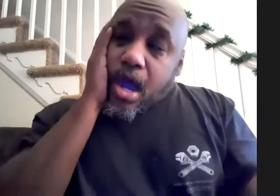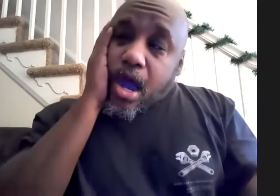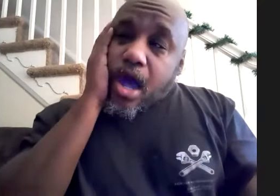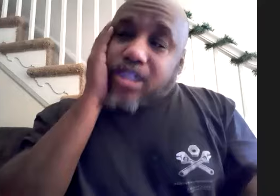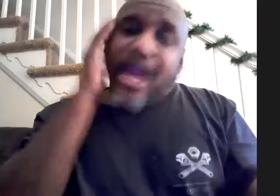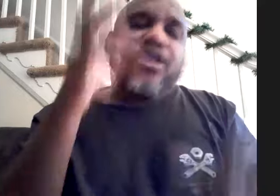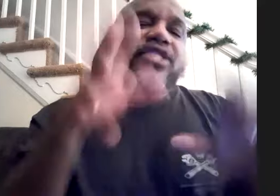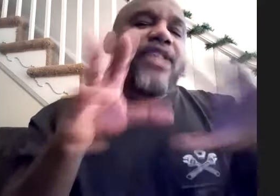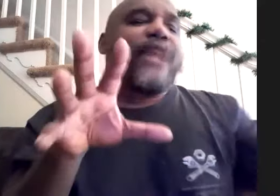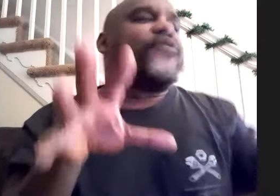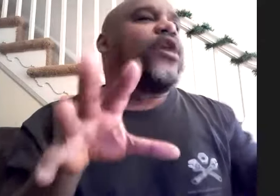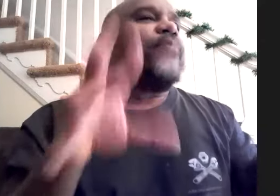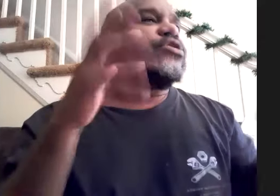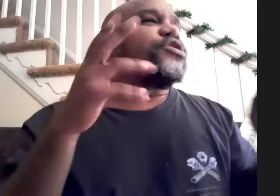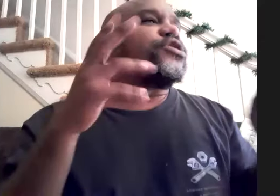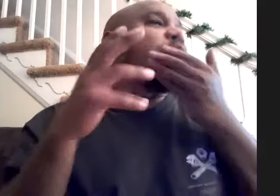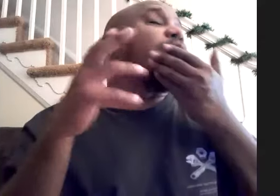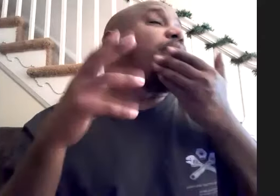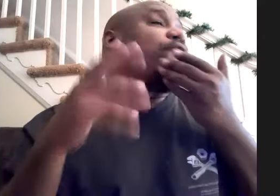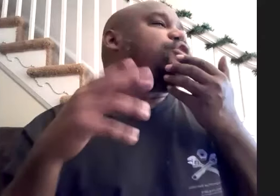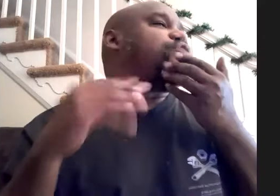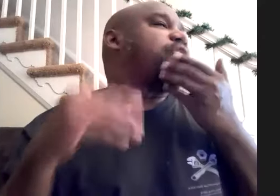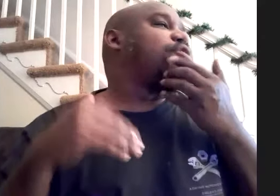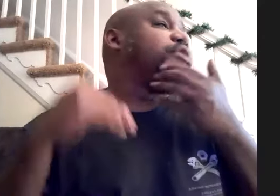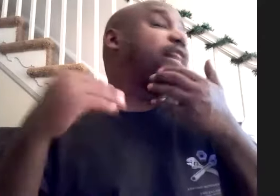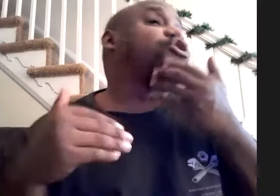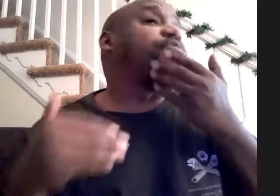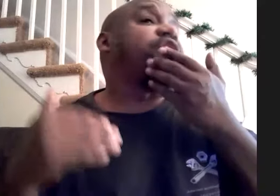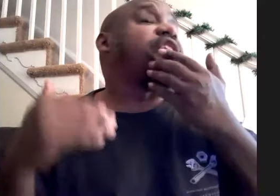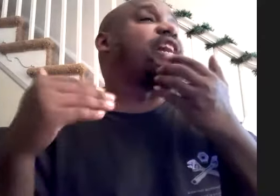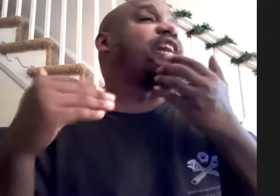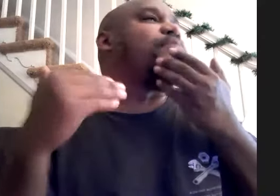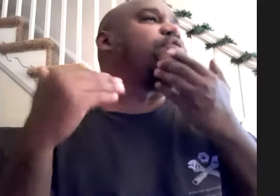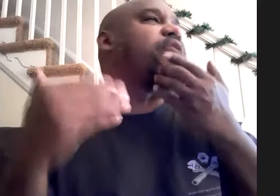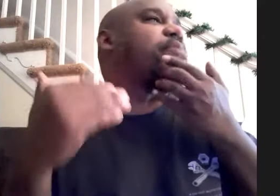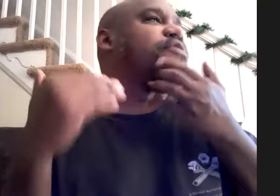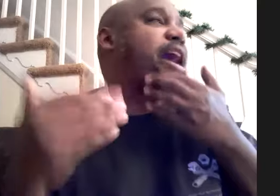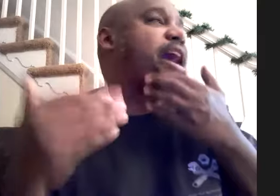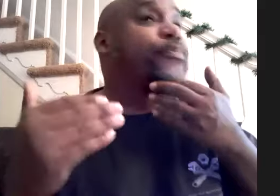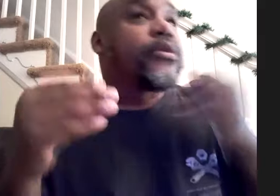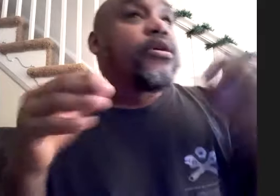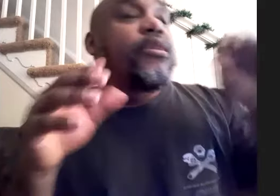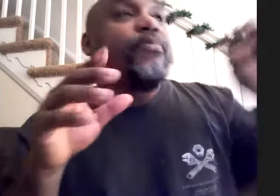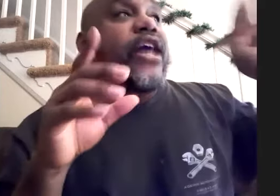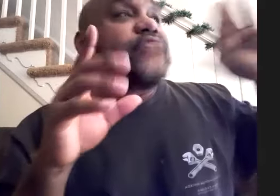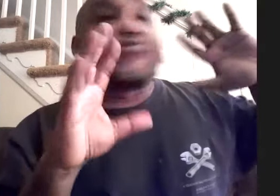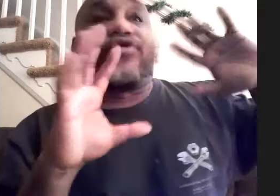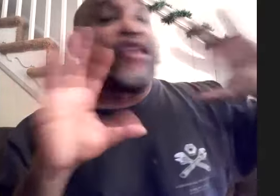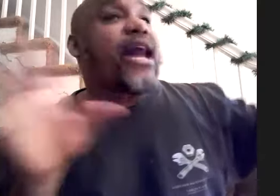i'll take freddie's dead by default but there's a song that one of my friends used to have on his answer machine i can't remember the name of it now but great album